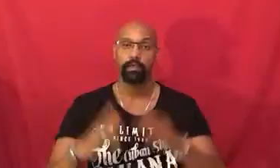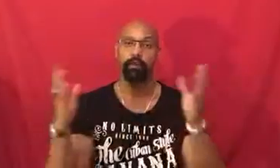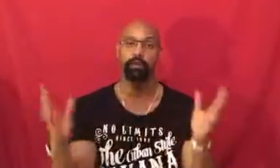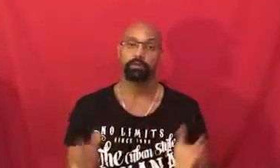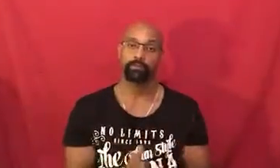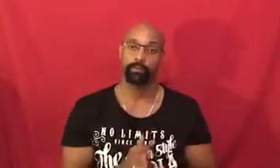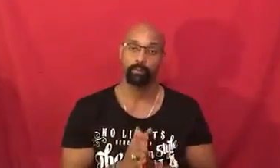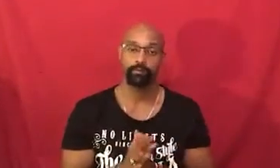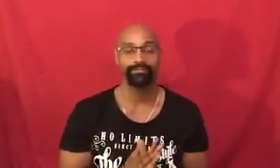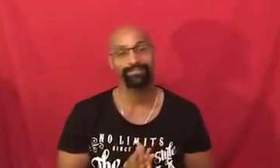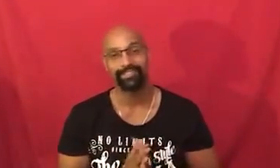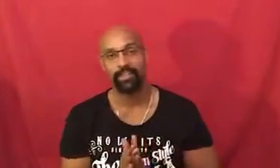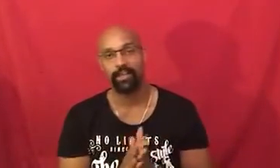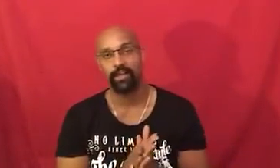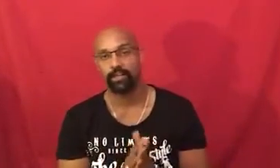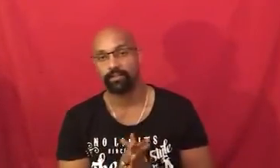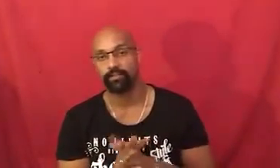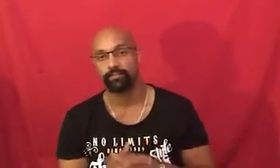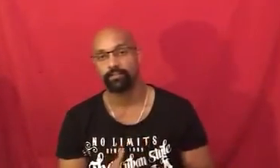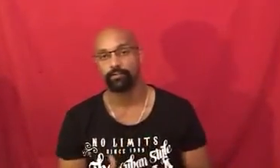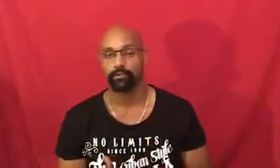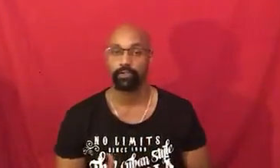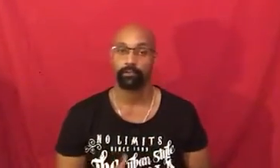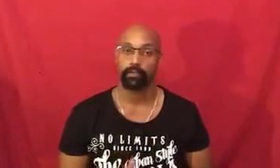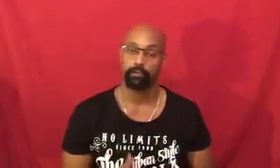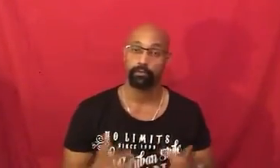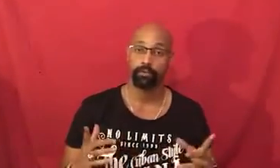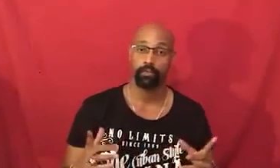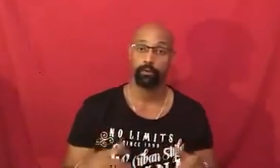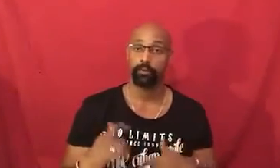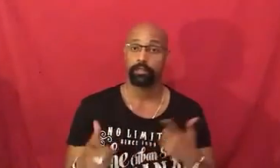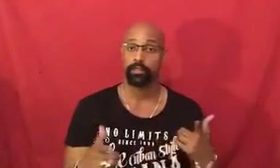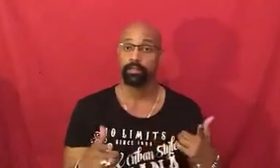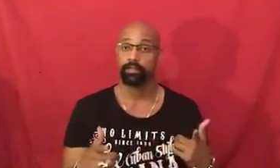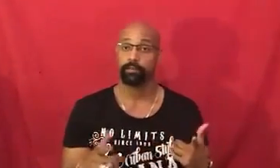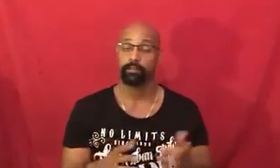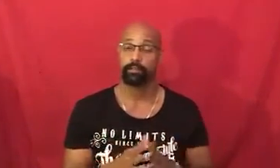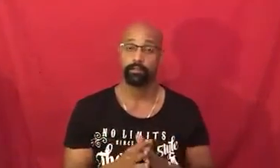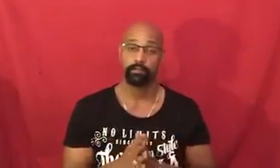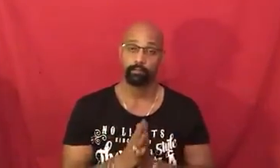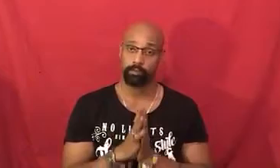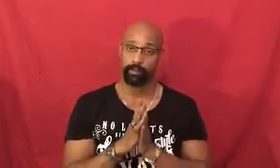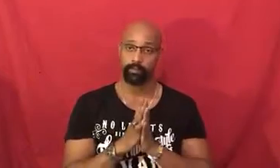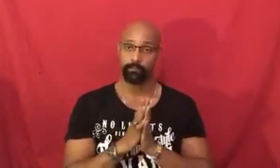hey what's up people Frank here with a new video and I want to talk a little bit about